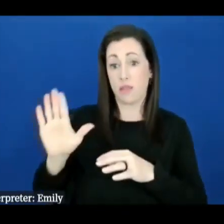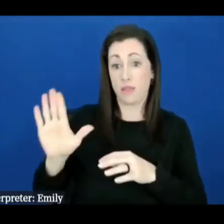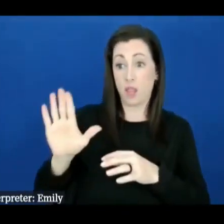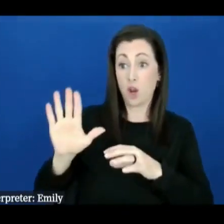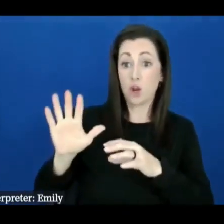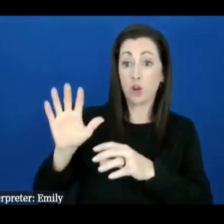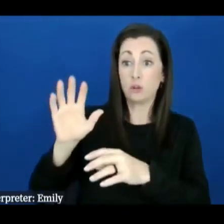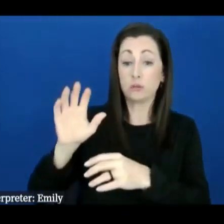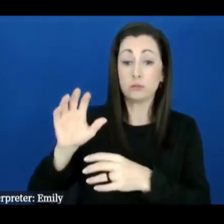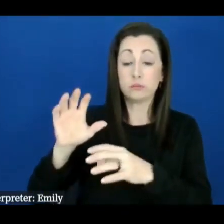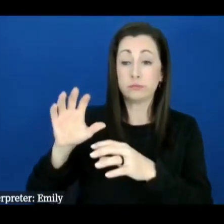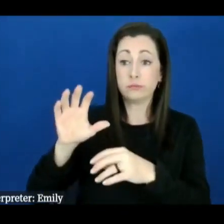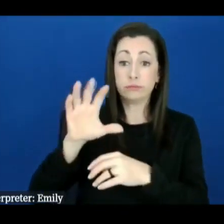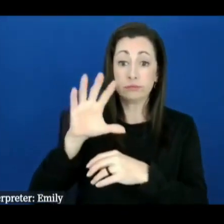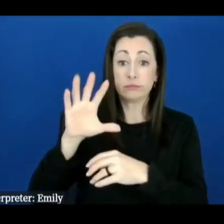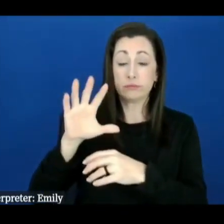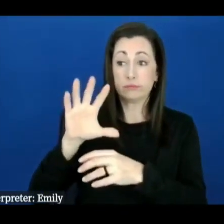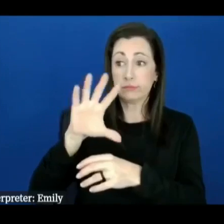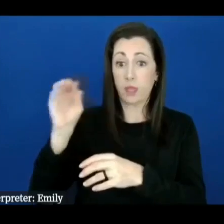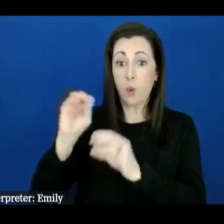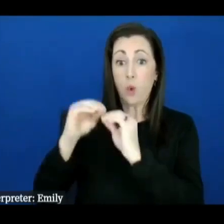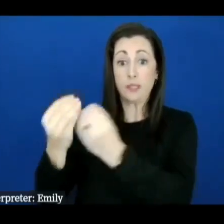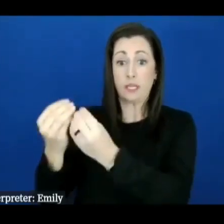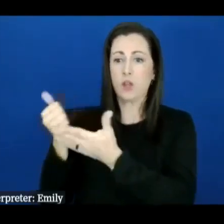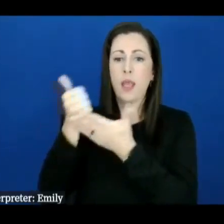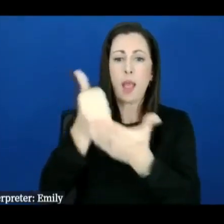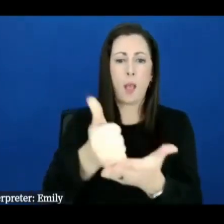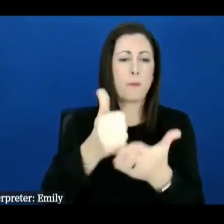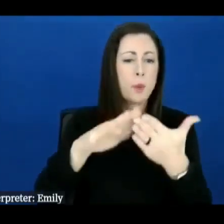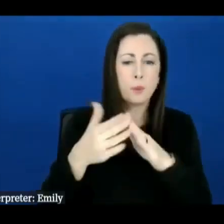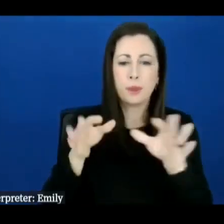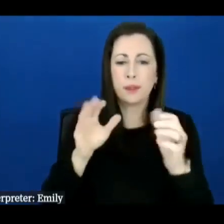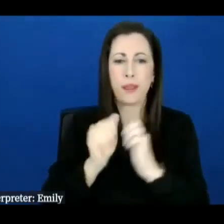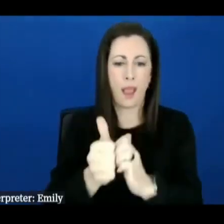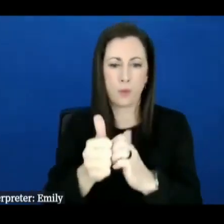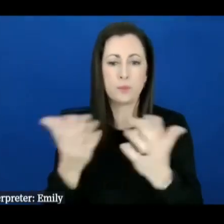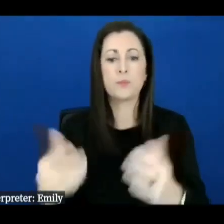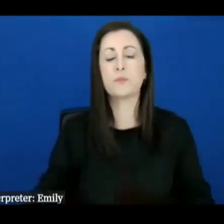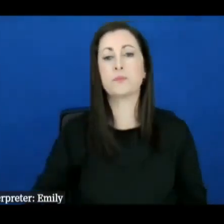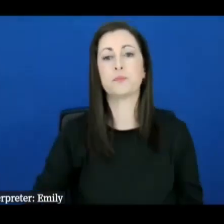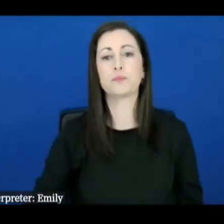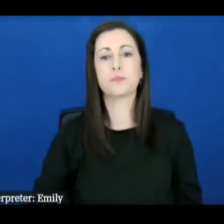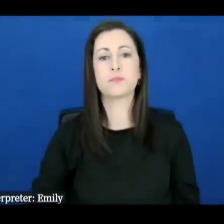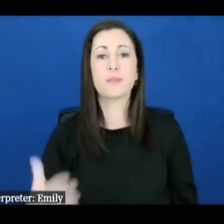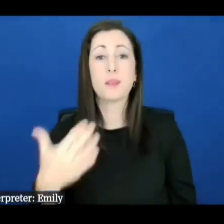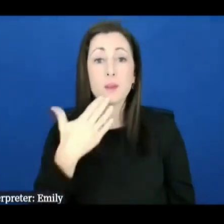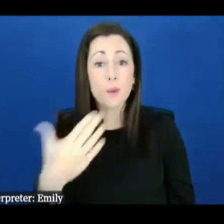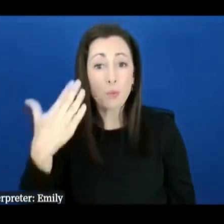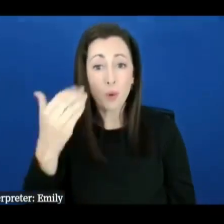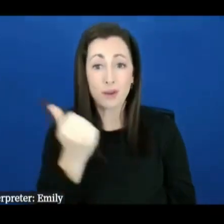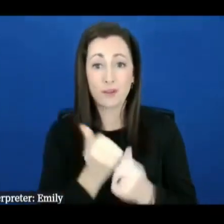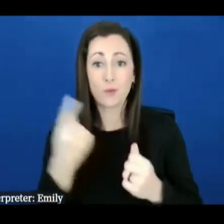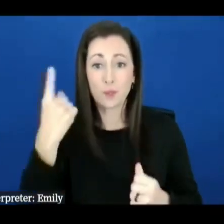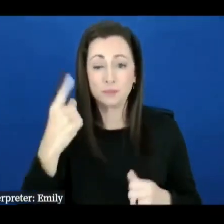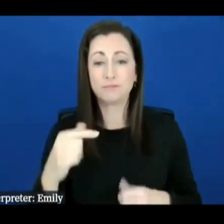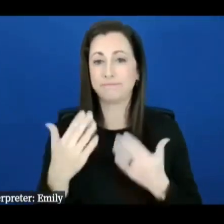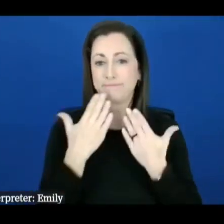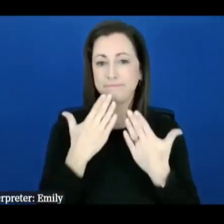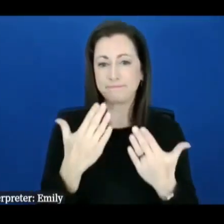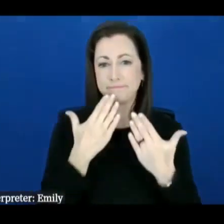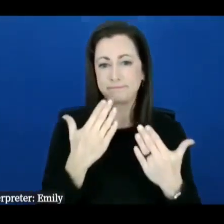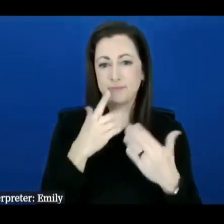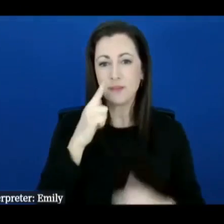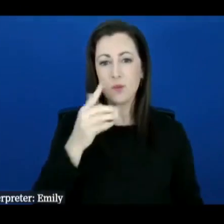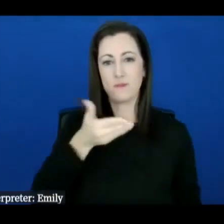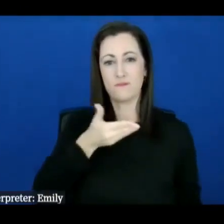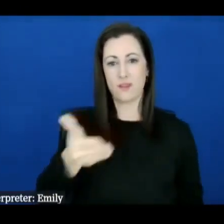good morning everybody uh thank you for inviting